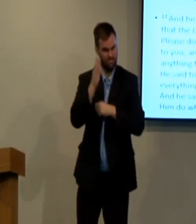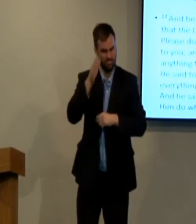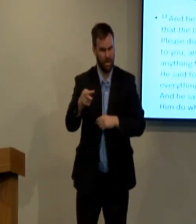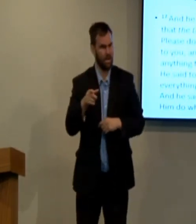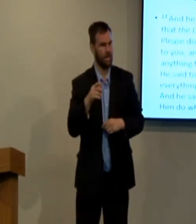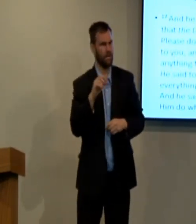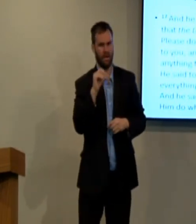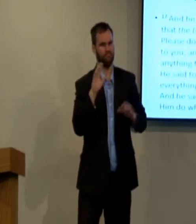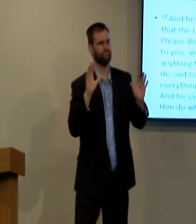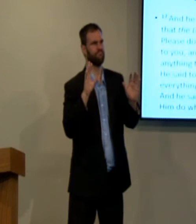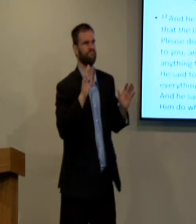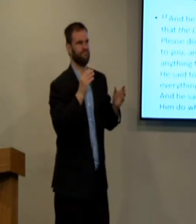And Samuel told him.